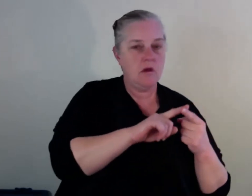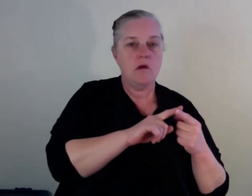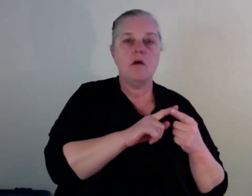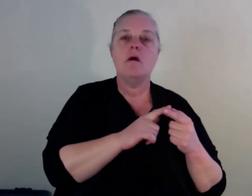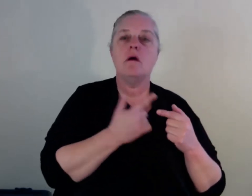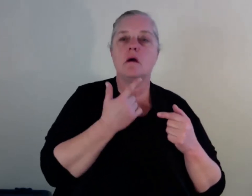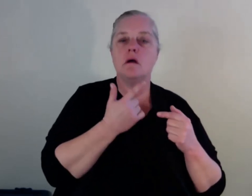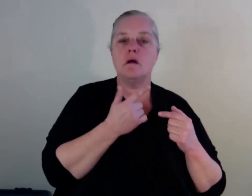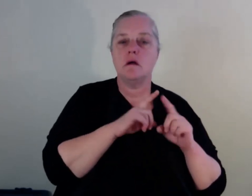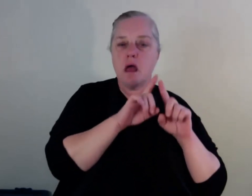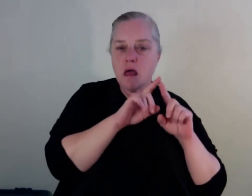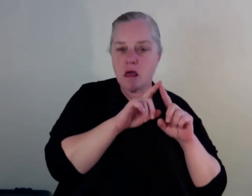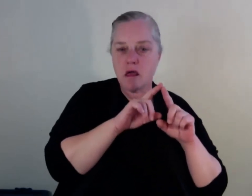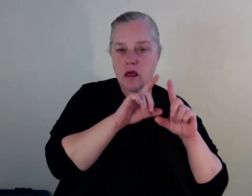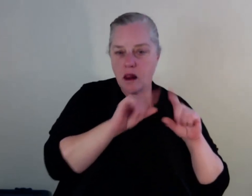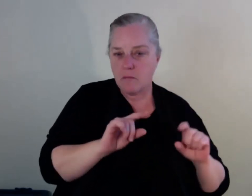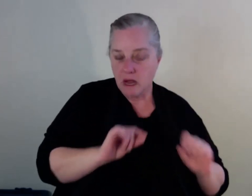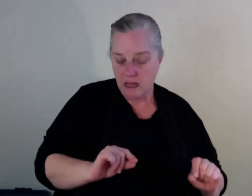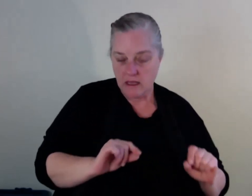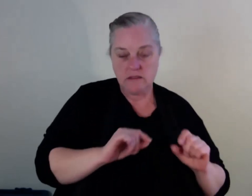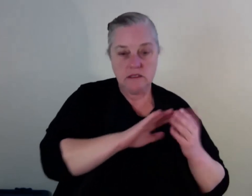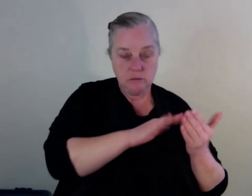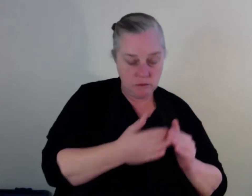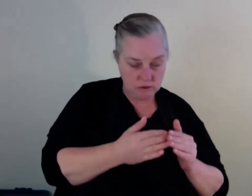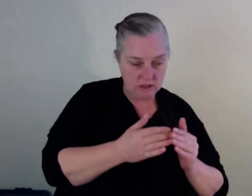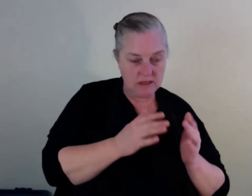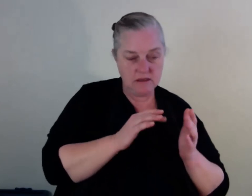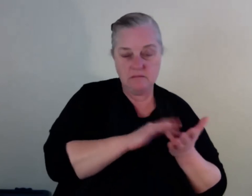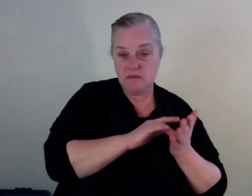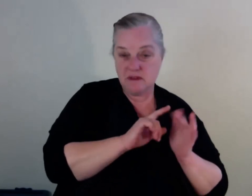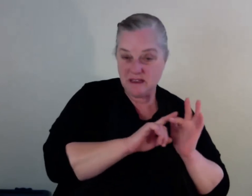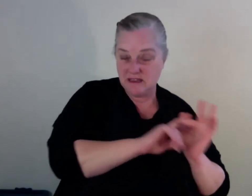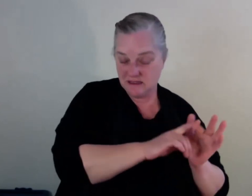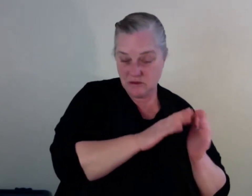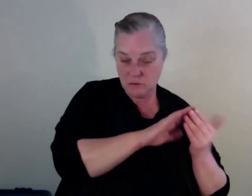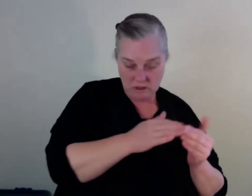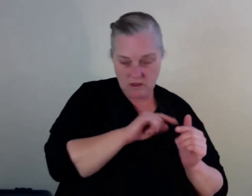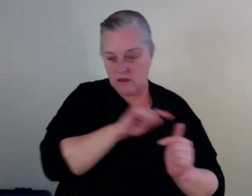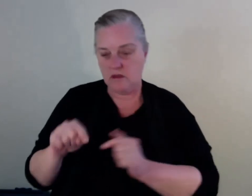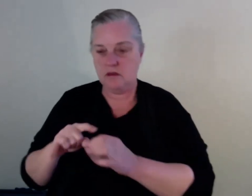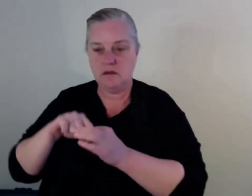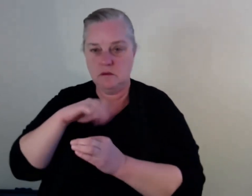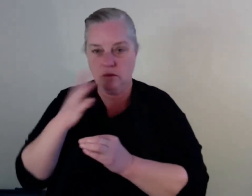quite problematic for both communities seeking any sort of help with any substance misuse issues.